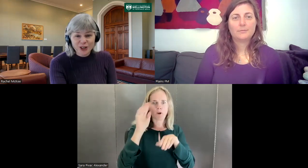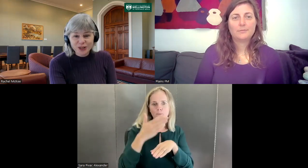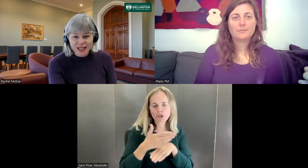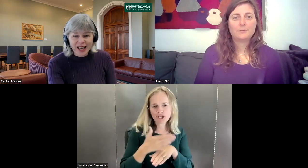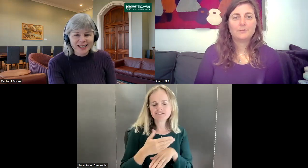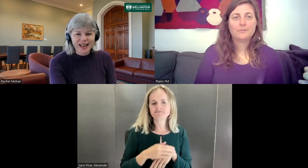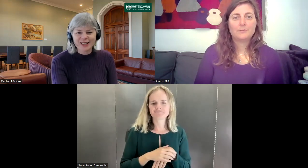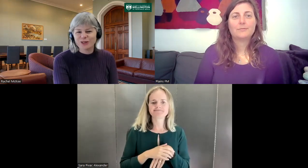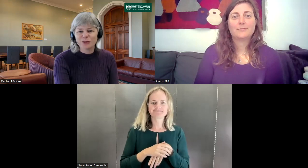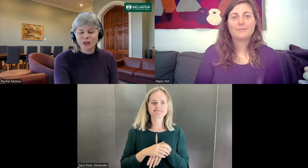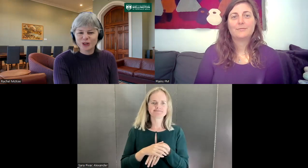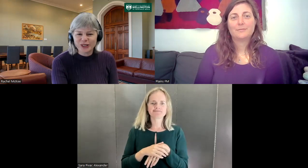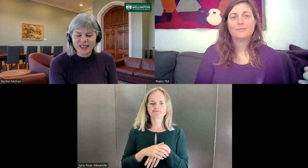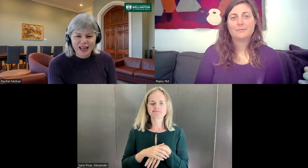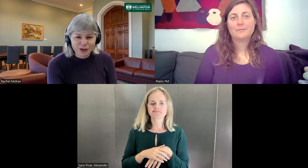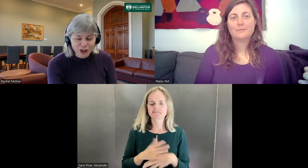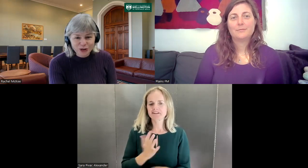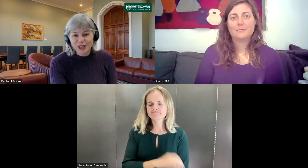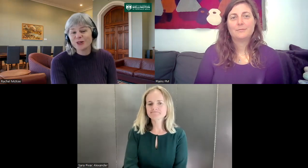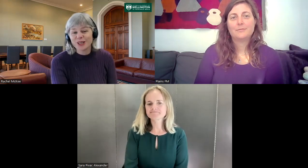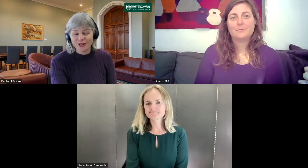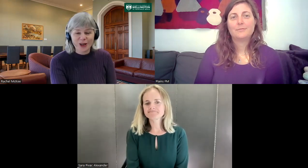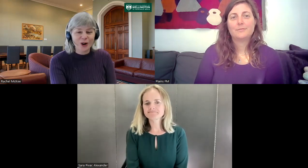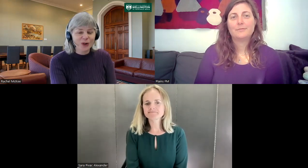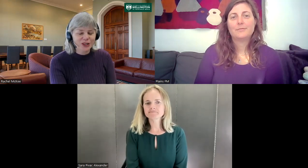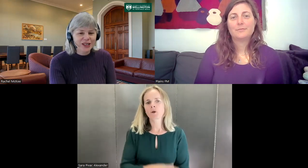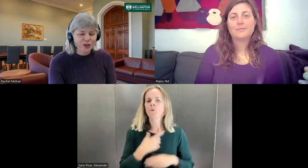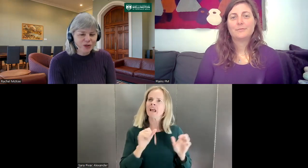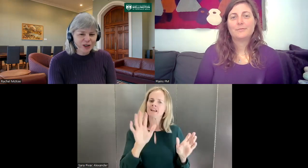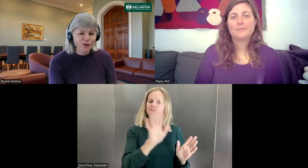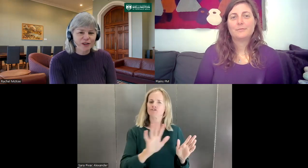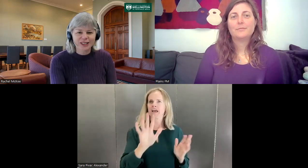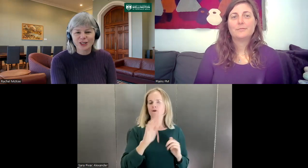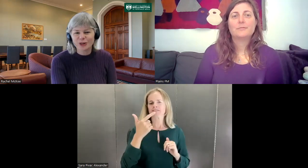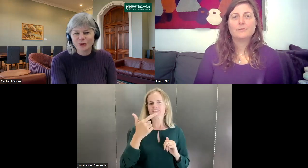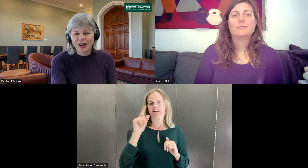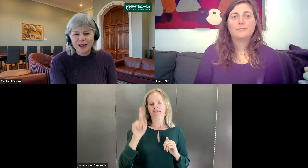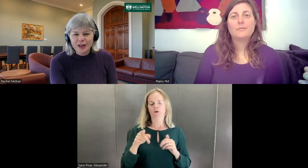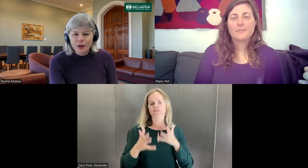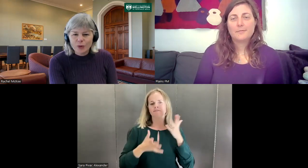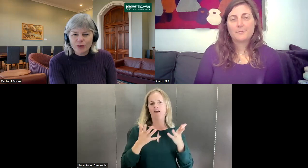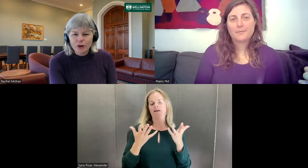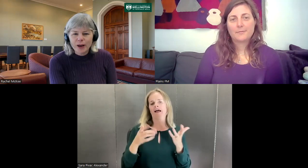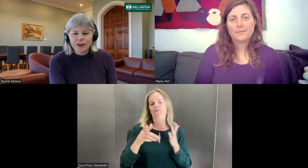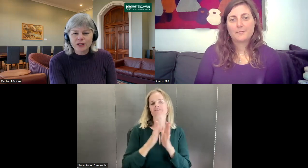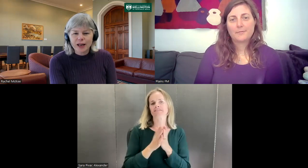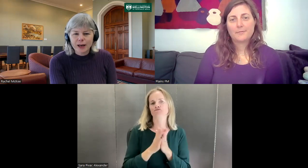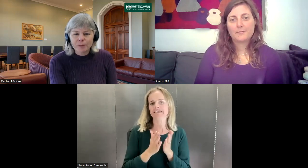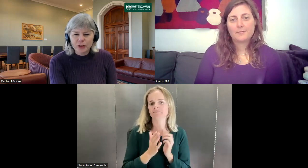using that and all the New Zealand sign language students are using it for their homework. So yeah, it's a really good reference tool. We've got about, there are